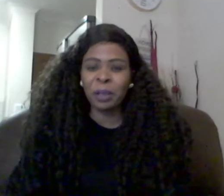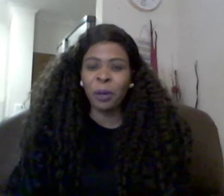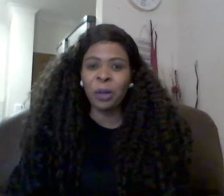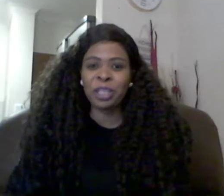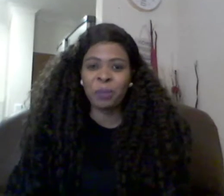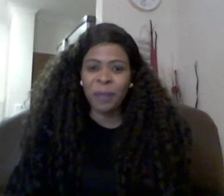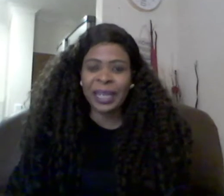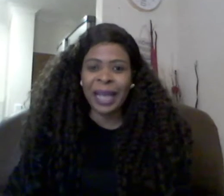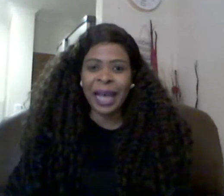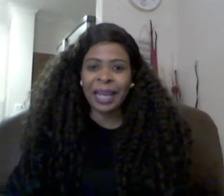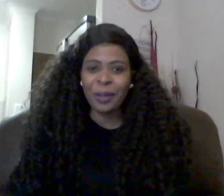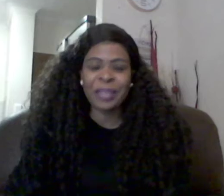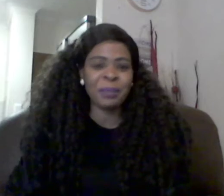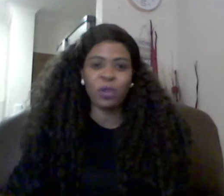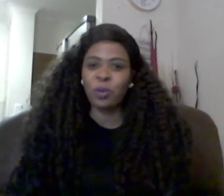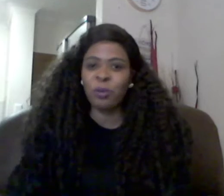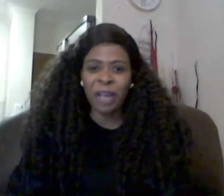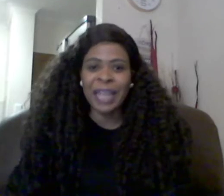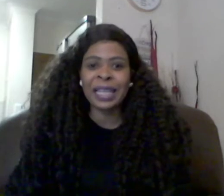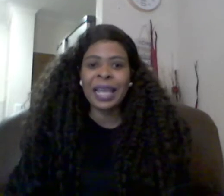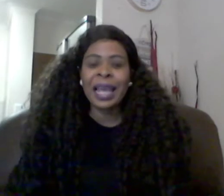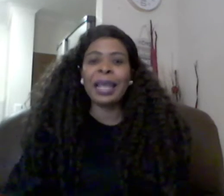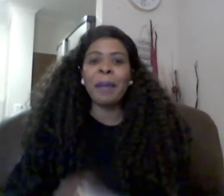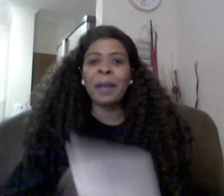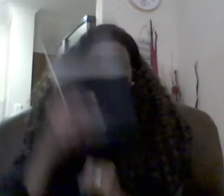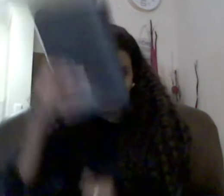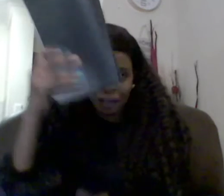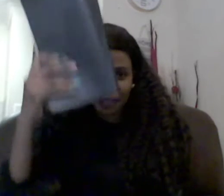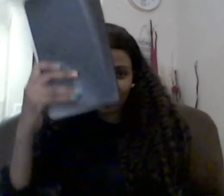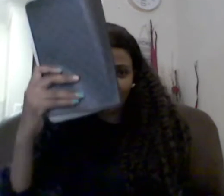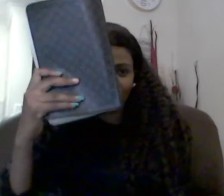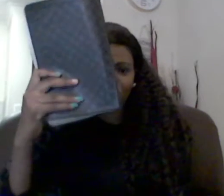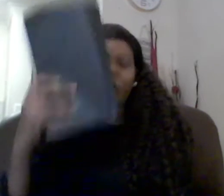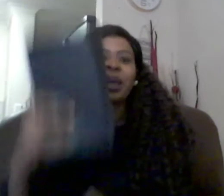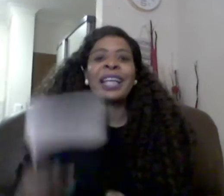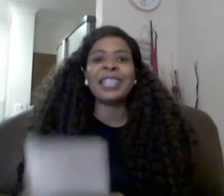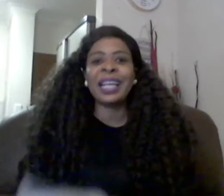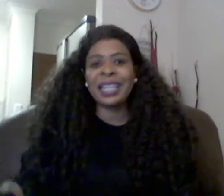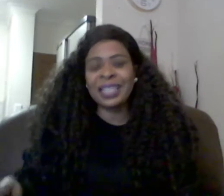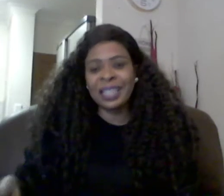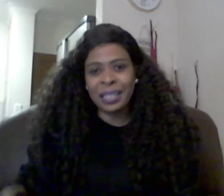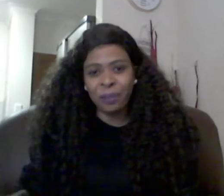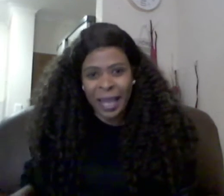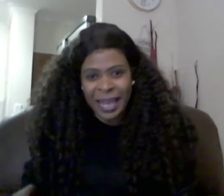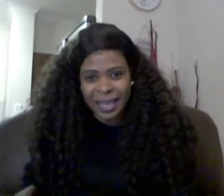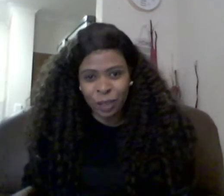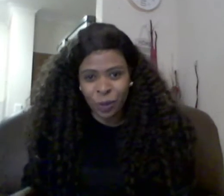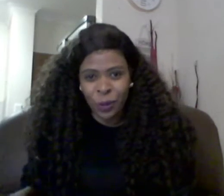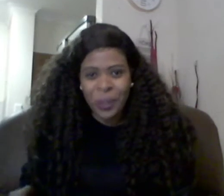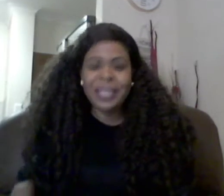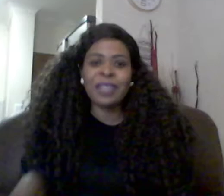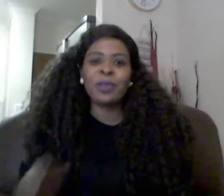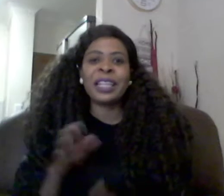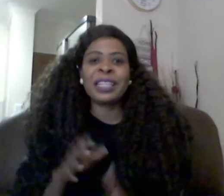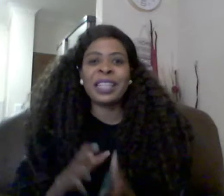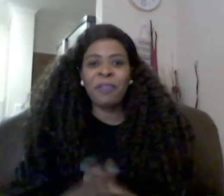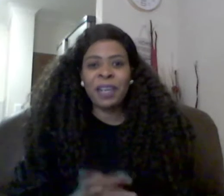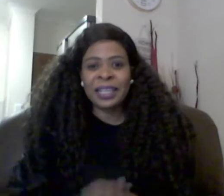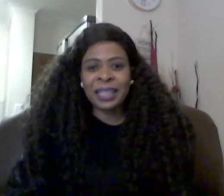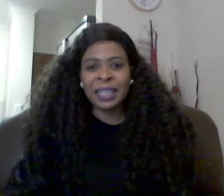the holy spirit hallelujah he's my true friend and i'm governed by the word of god i take it as it is if you hear anything new just know that it's the revelation that